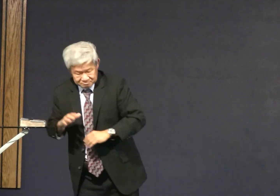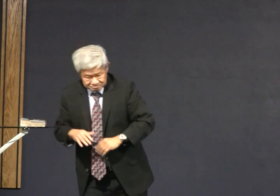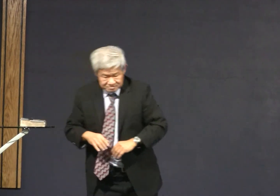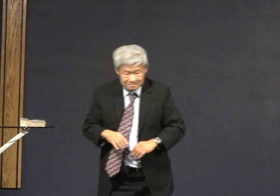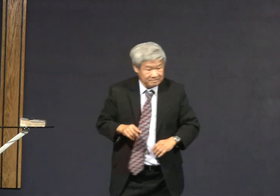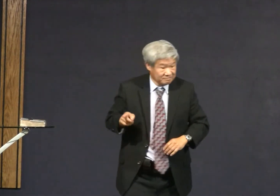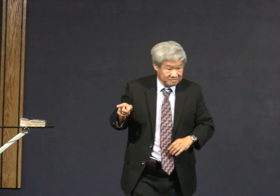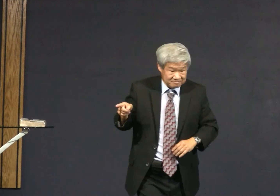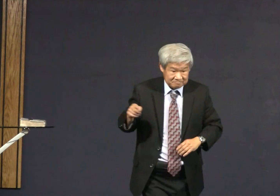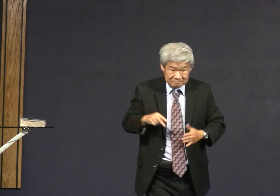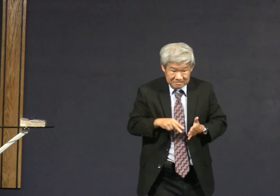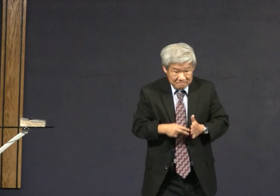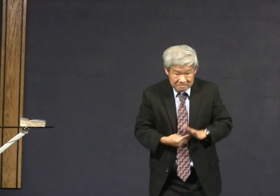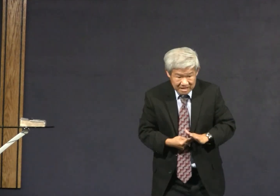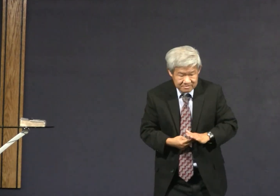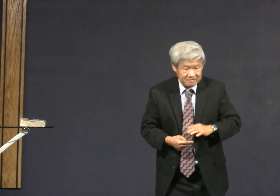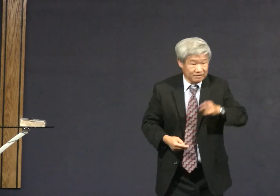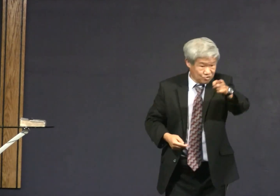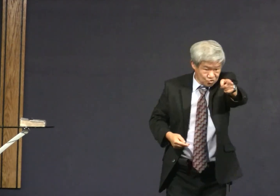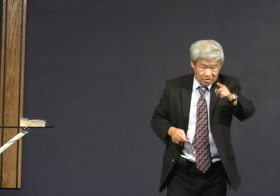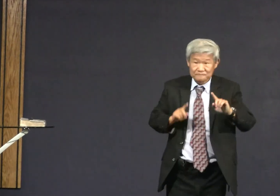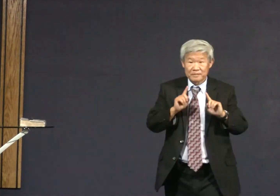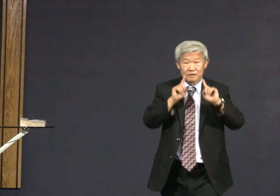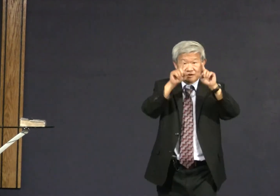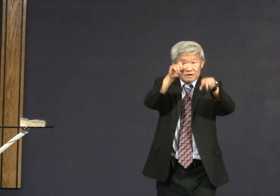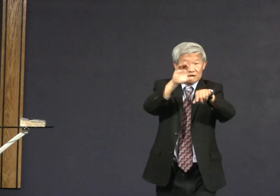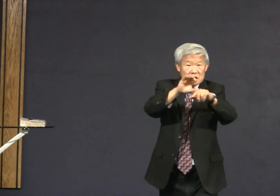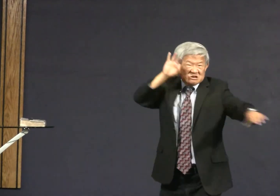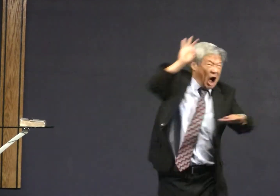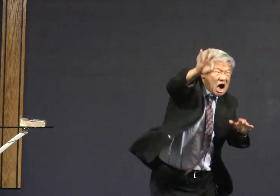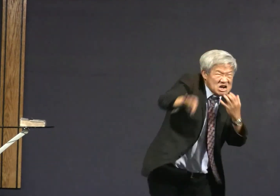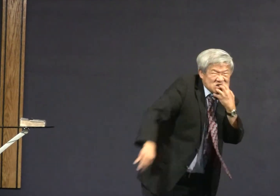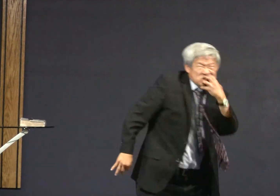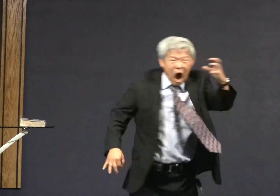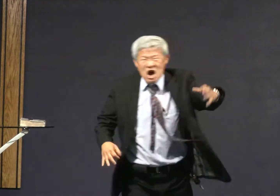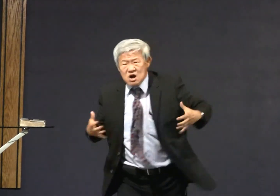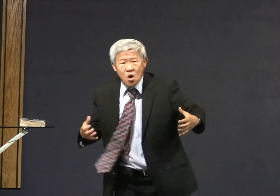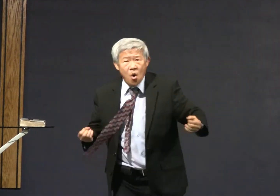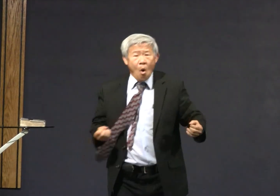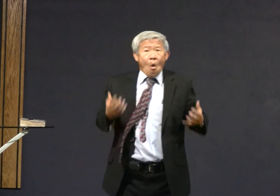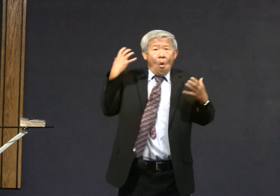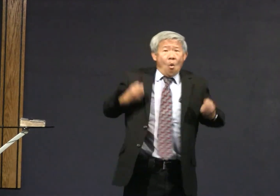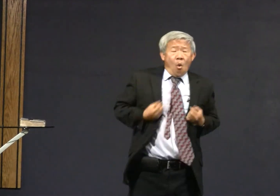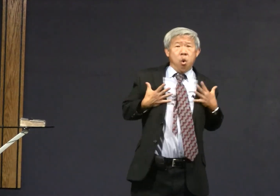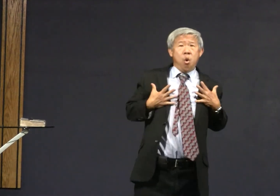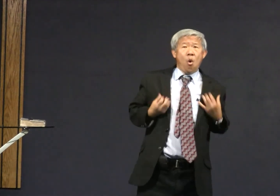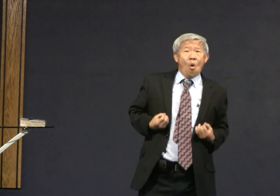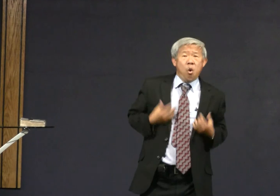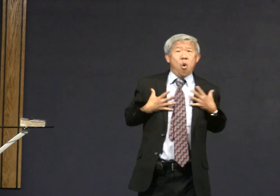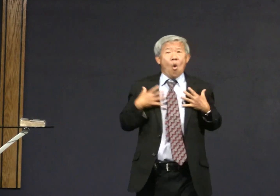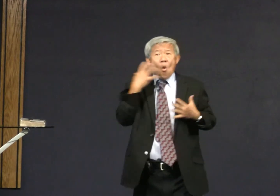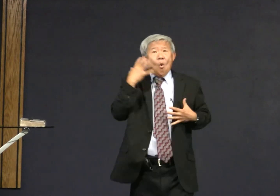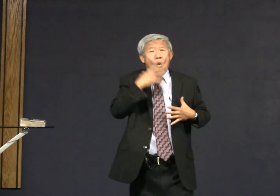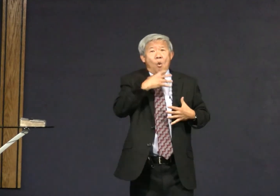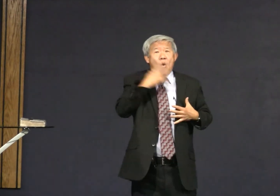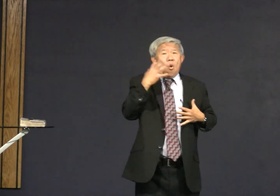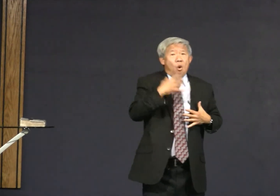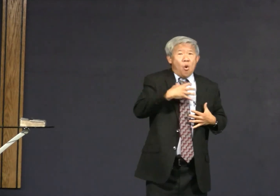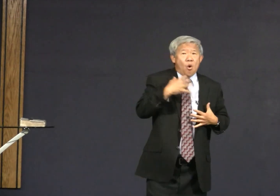to wilt so what does that mean you go to church maybe inspired by